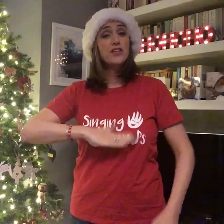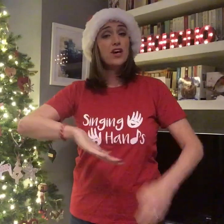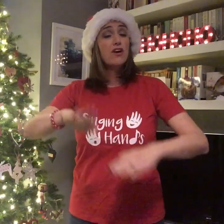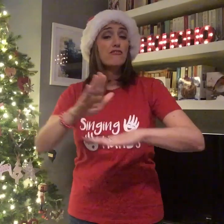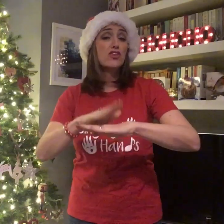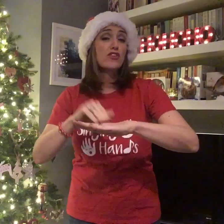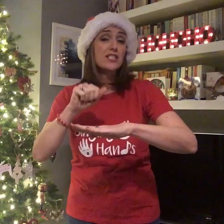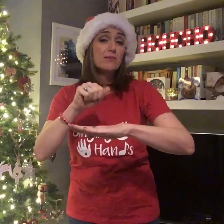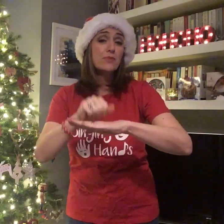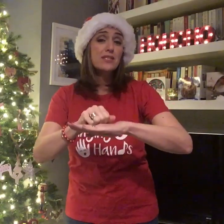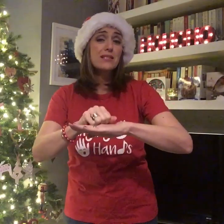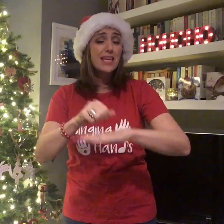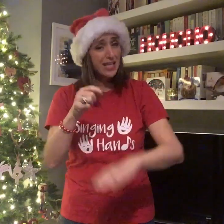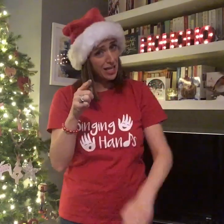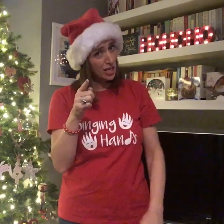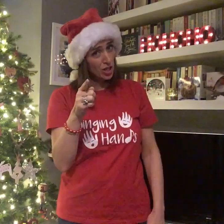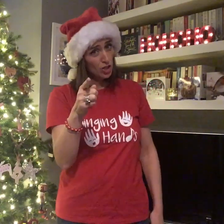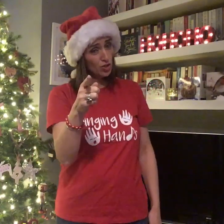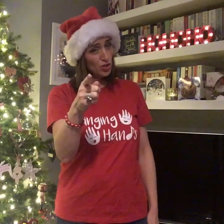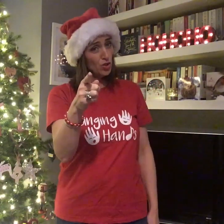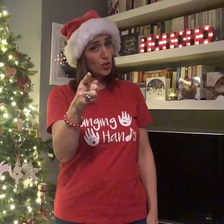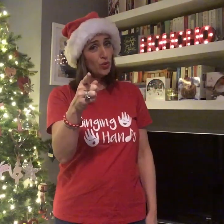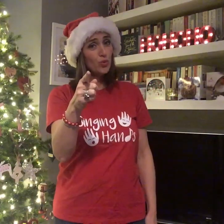for Christmas is you